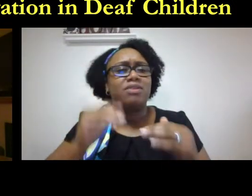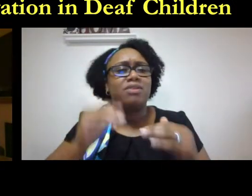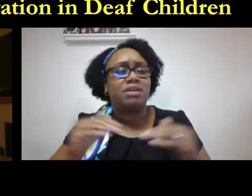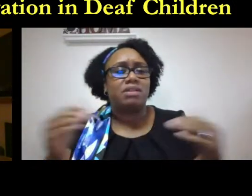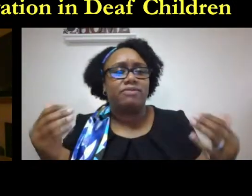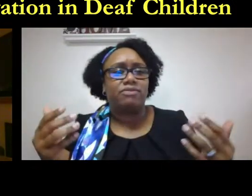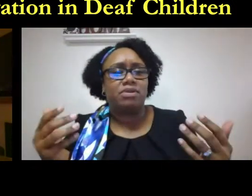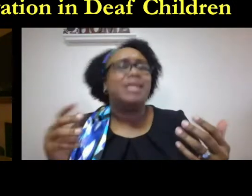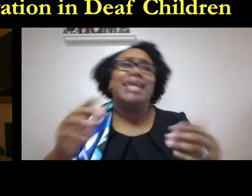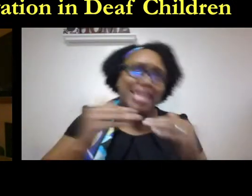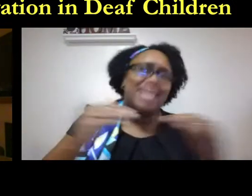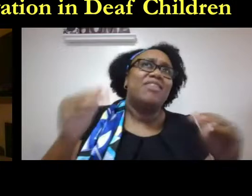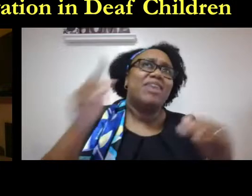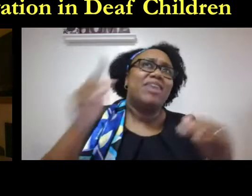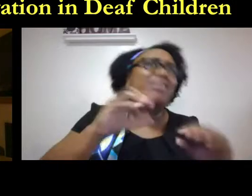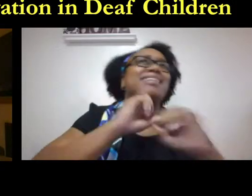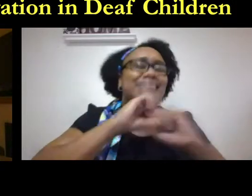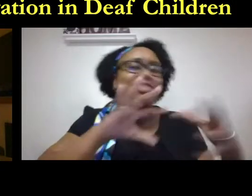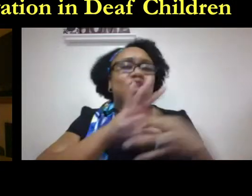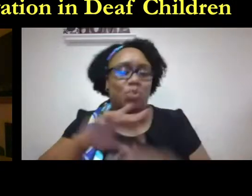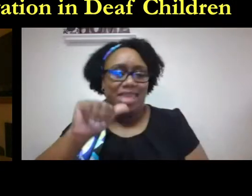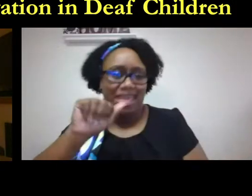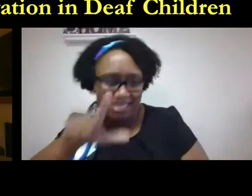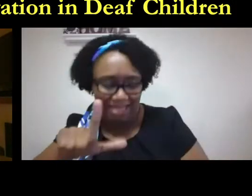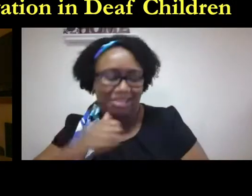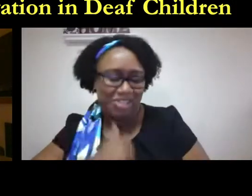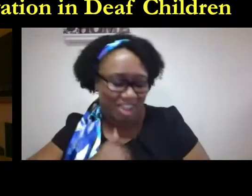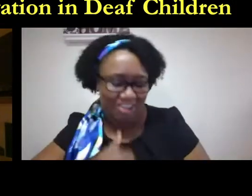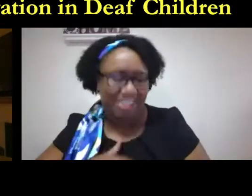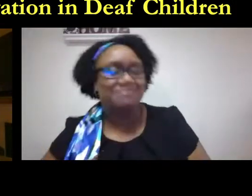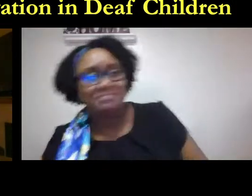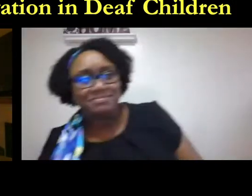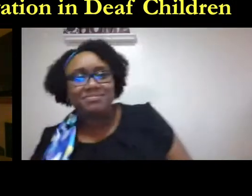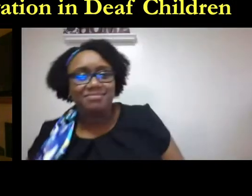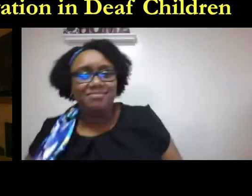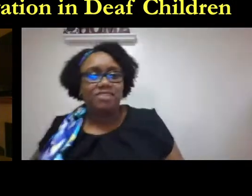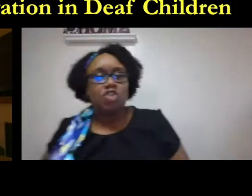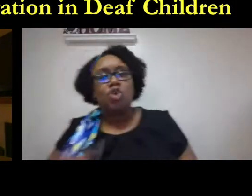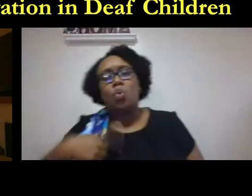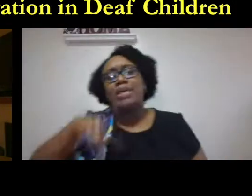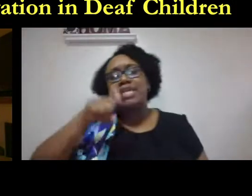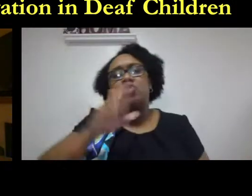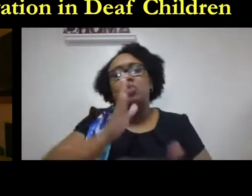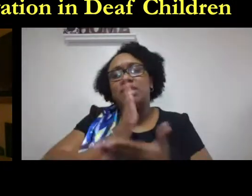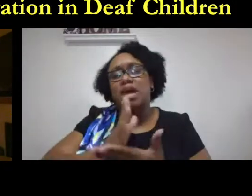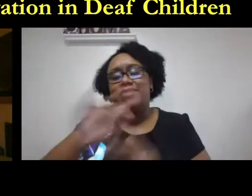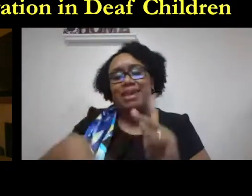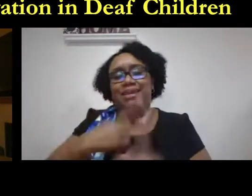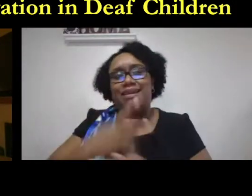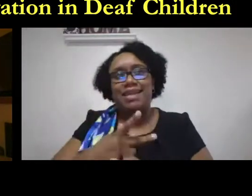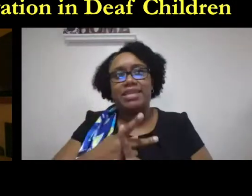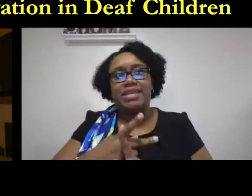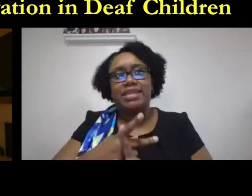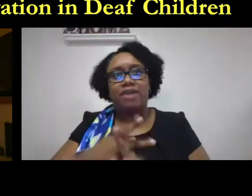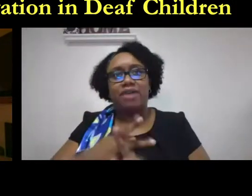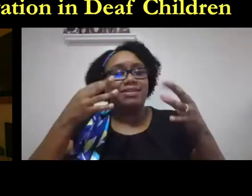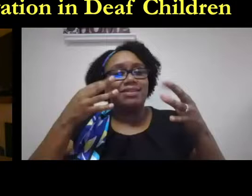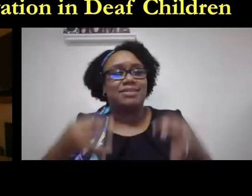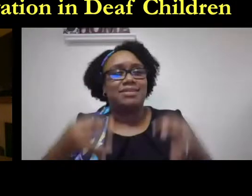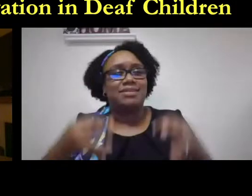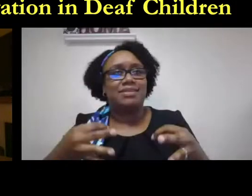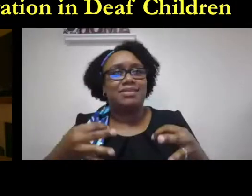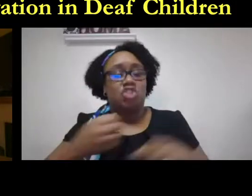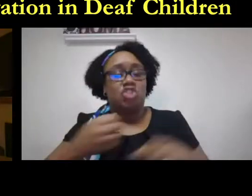hearing levels or hearing acuity has nothing to do with asl with american sign language